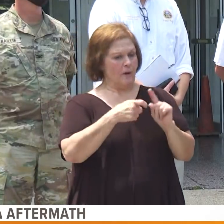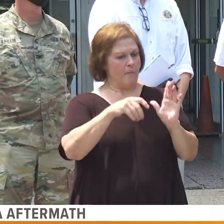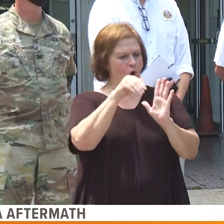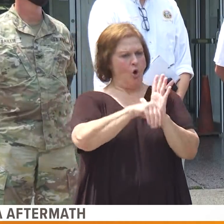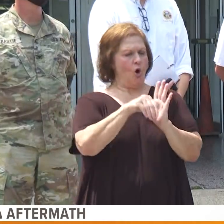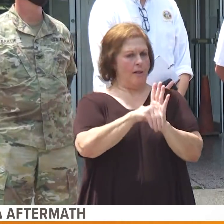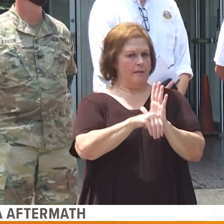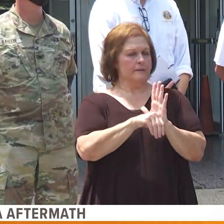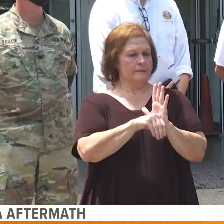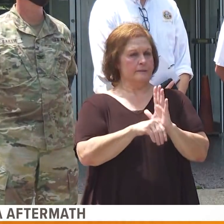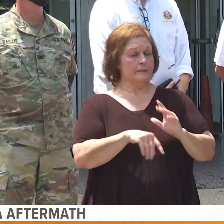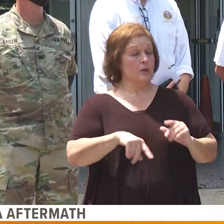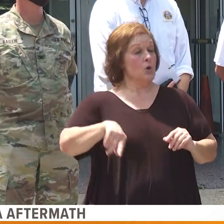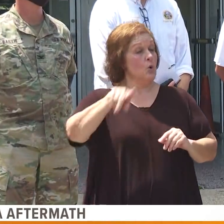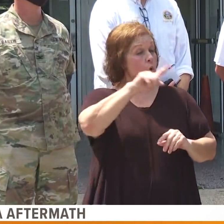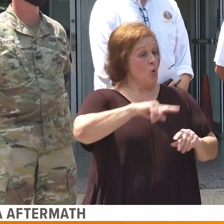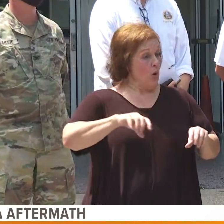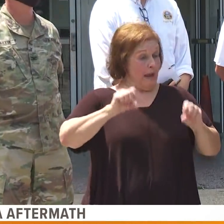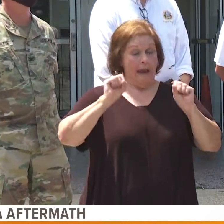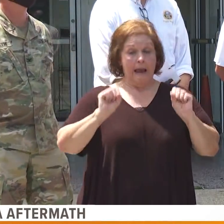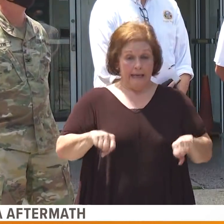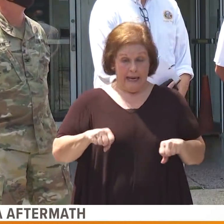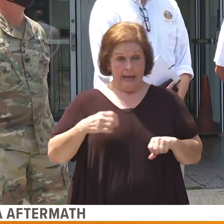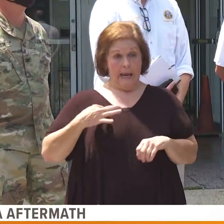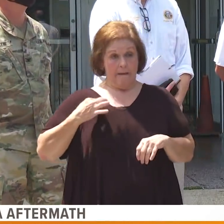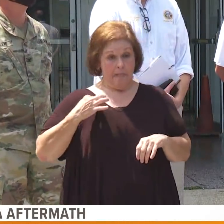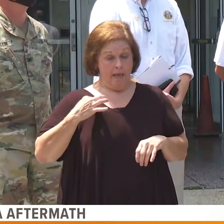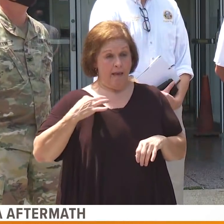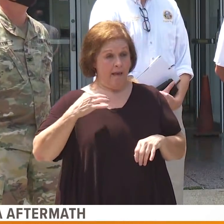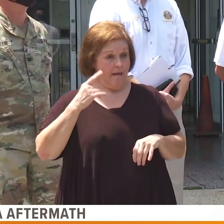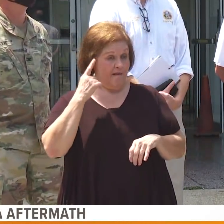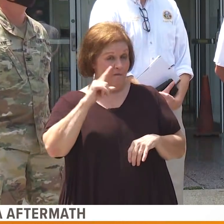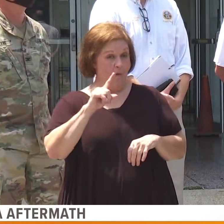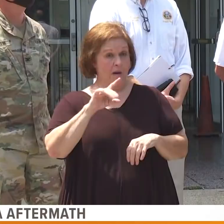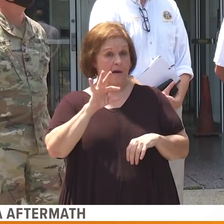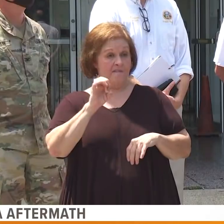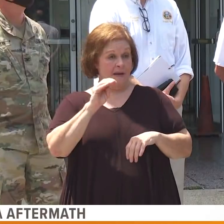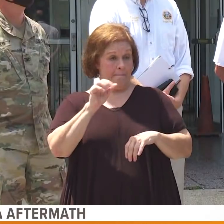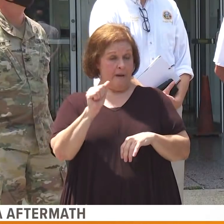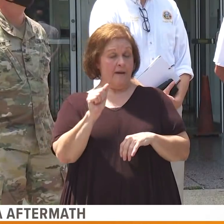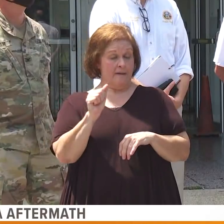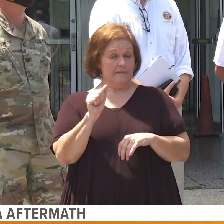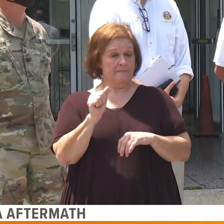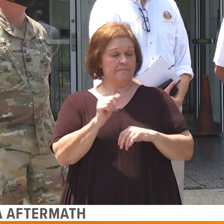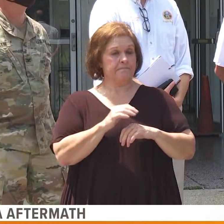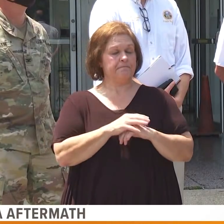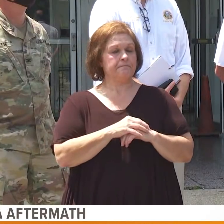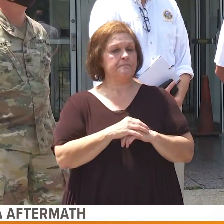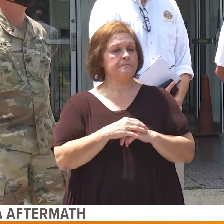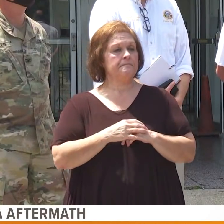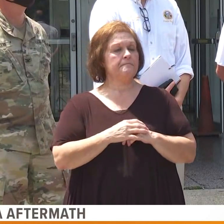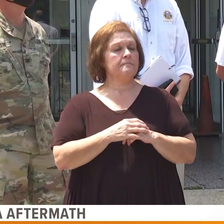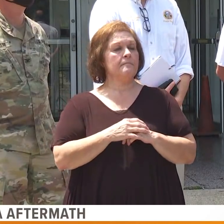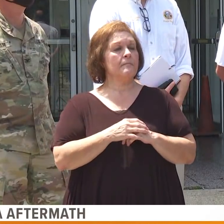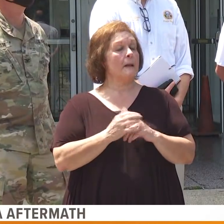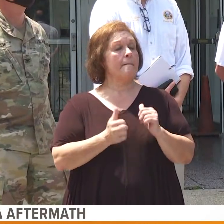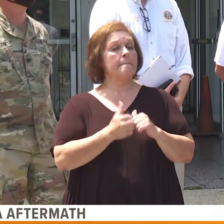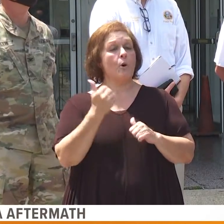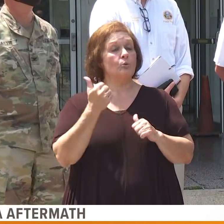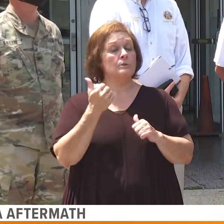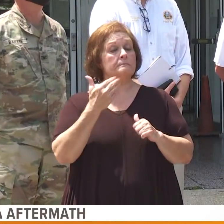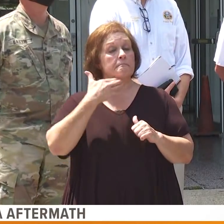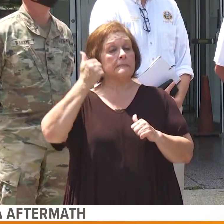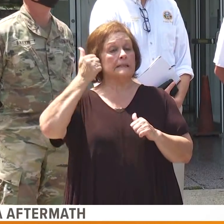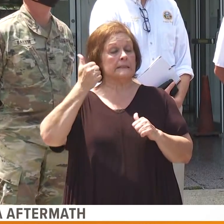Now, residents can apply, households can apply for federal assistance in a number of ways. Most common way